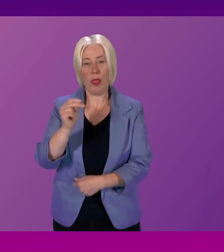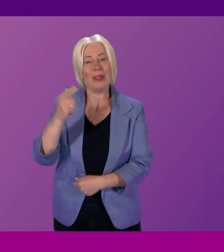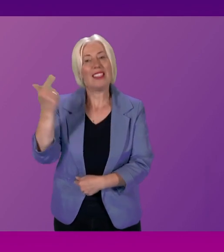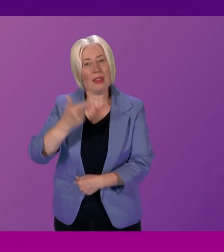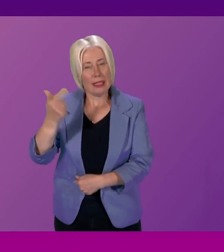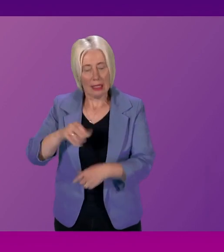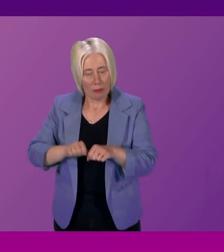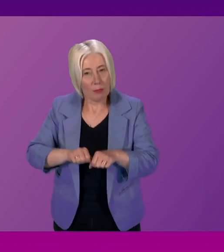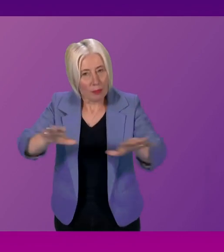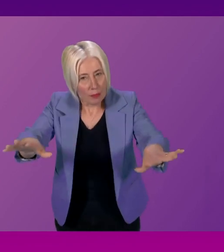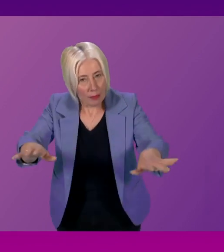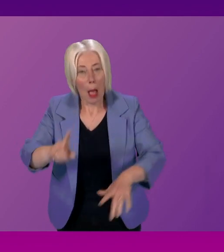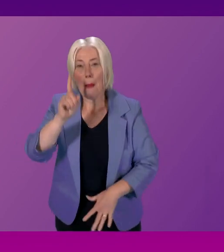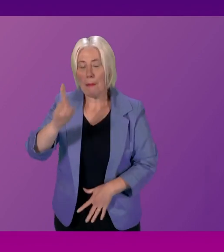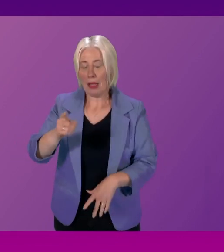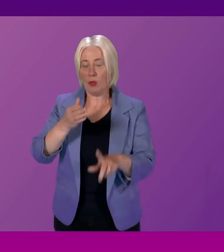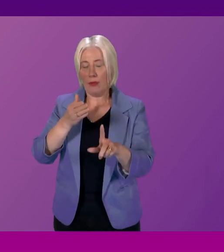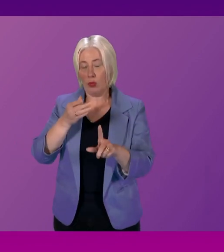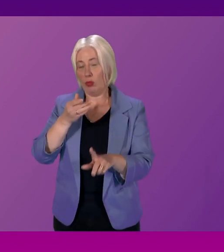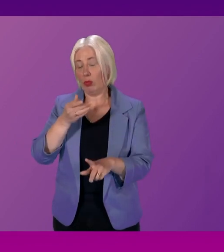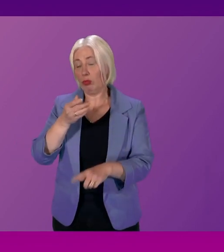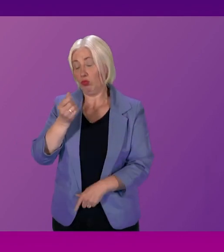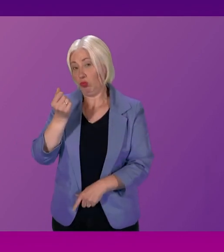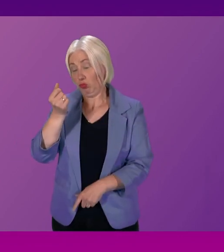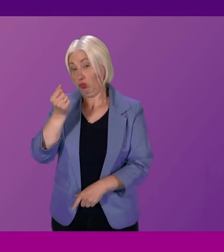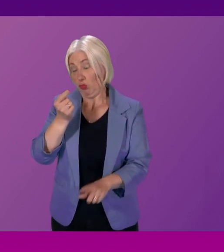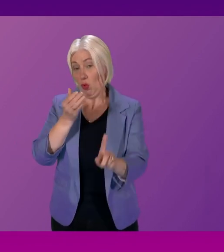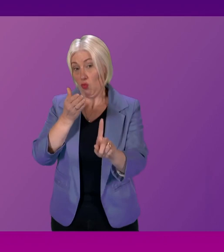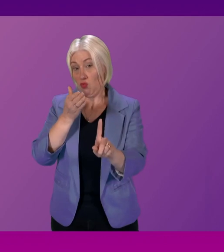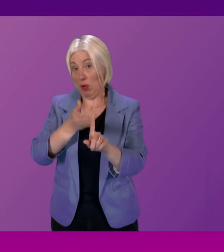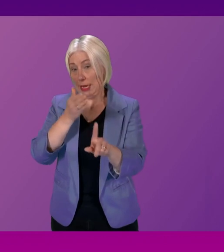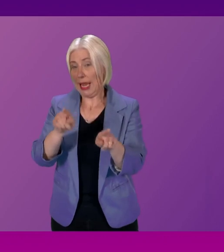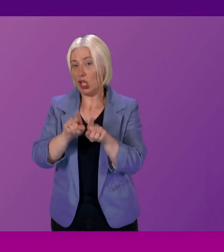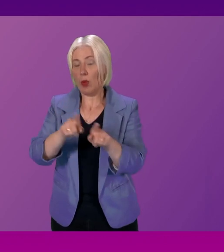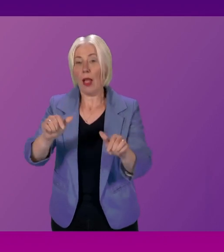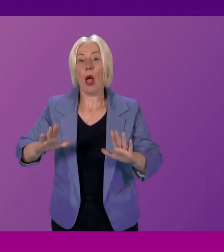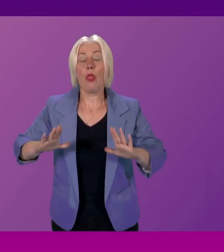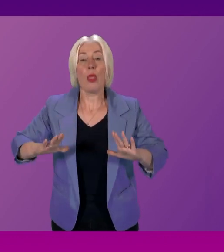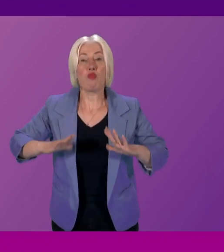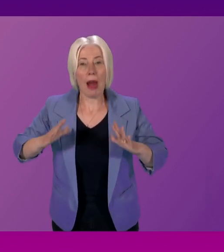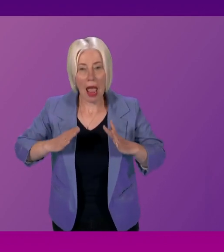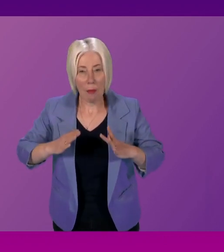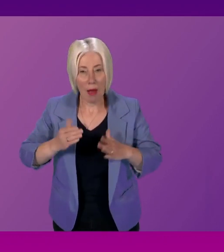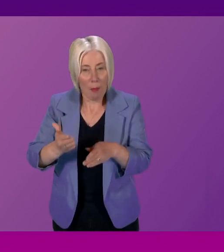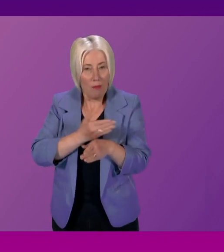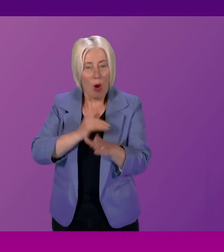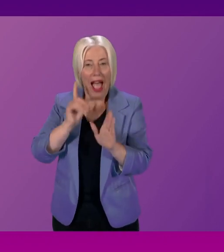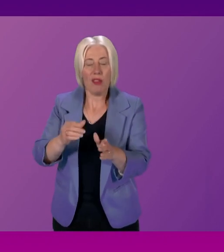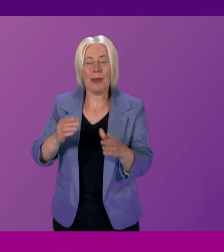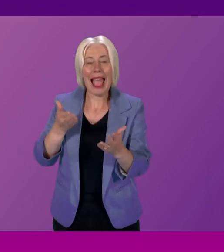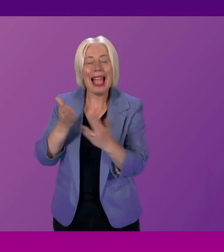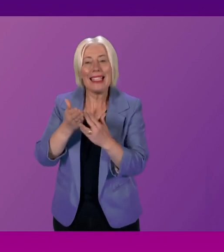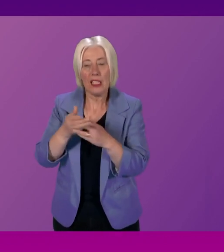We do have to recognise, and the point is well made by the member, that PrEP has to be as accessible as possible to communities